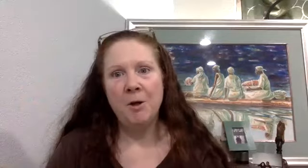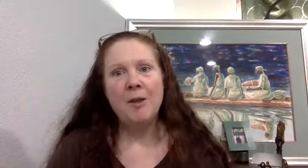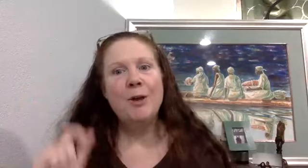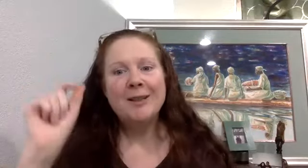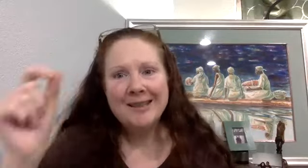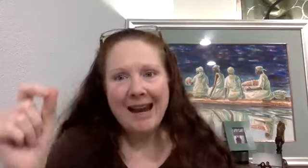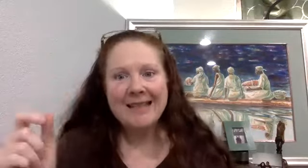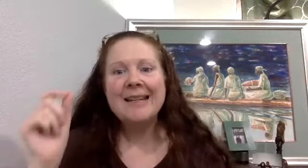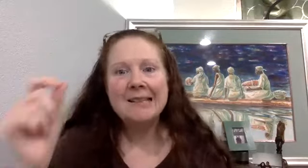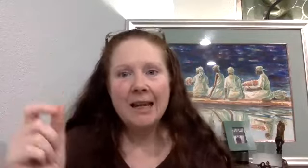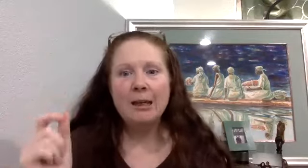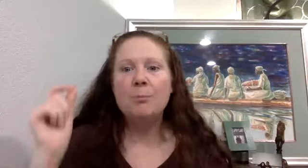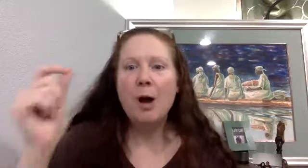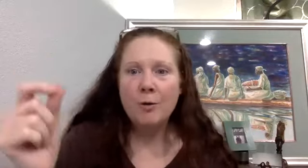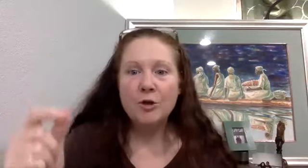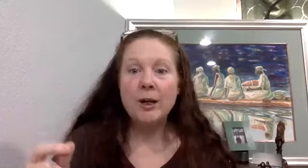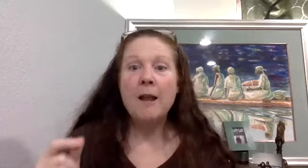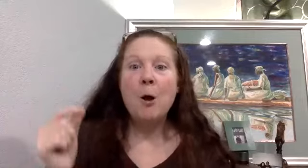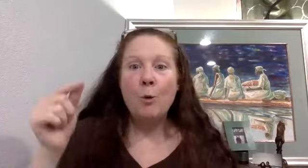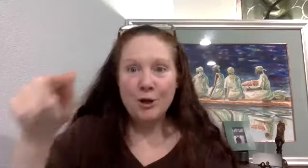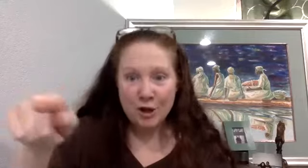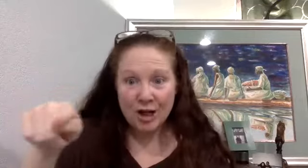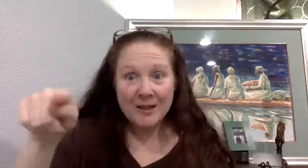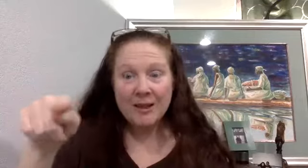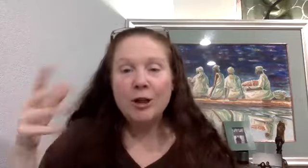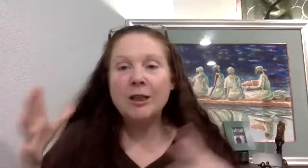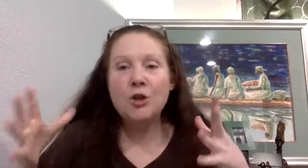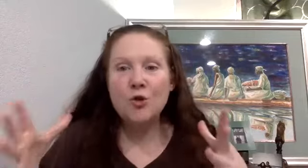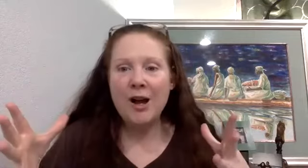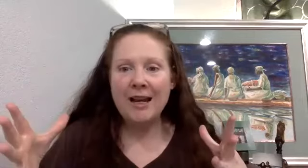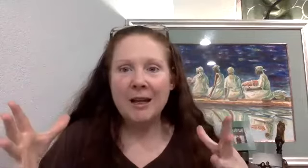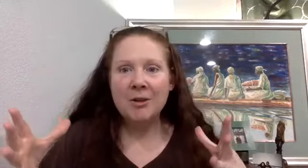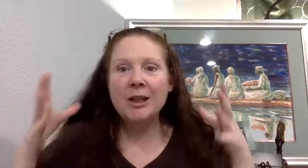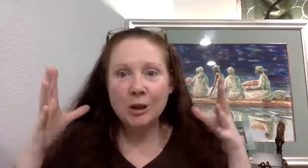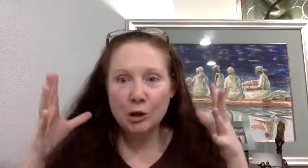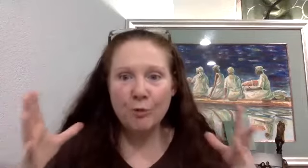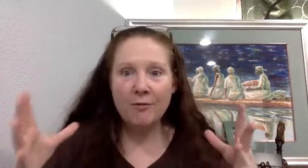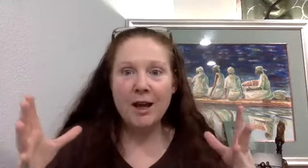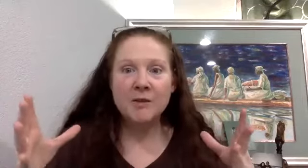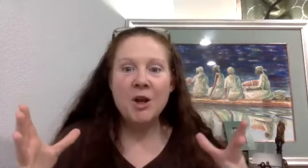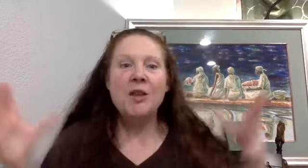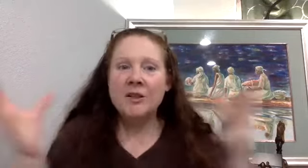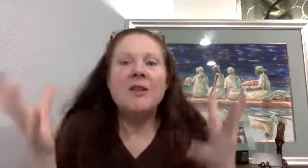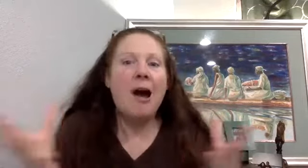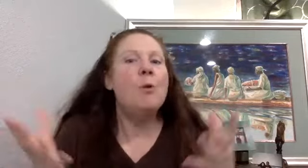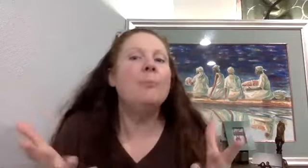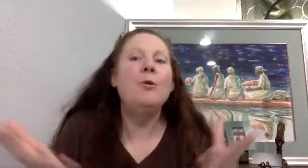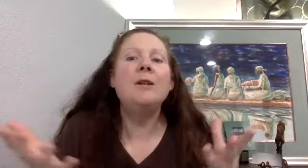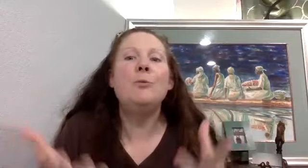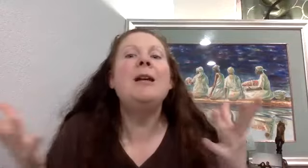Whether it's dancing, singing, poetry. When she's in that, look at the joy. Look at the two of us. This is how we're going, we